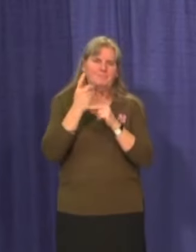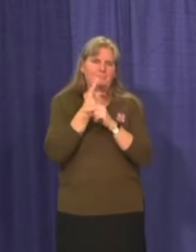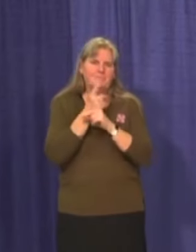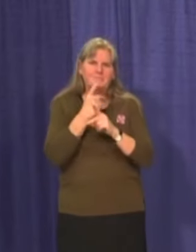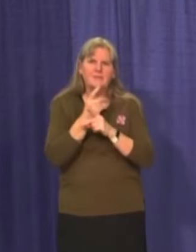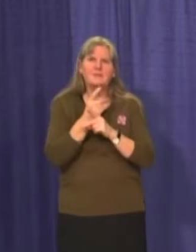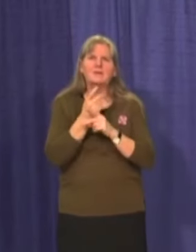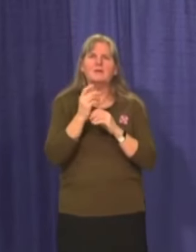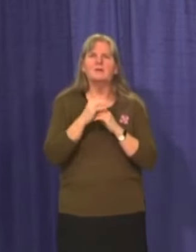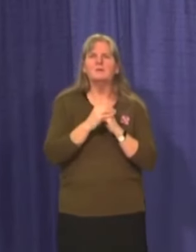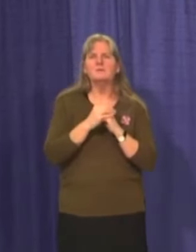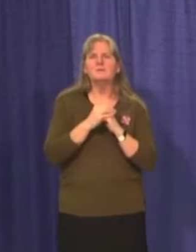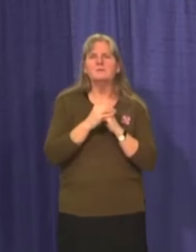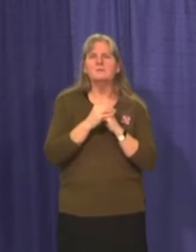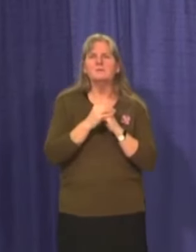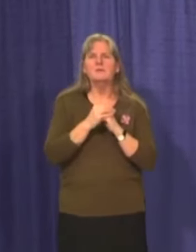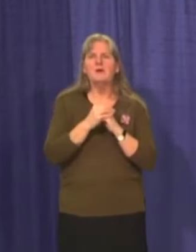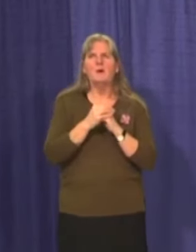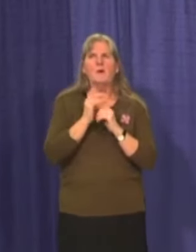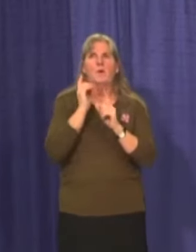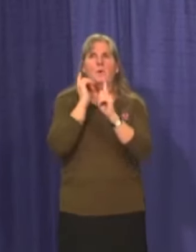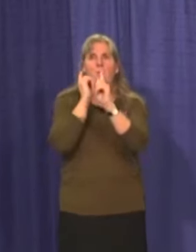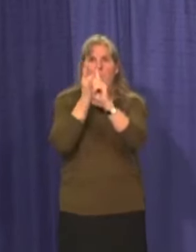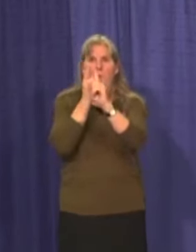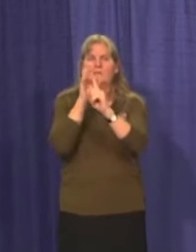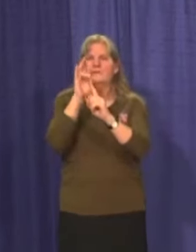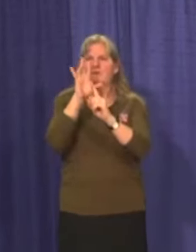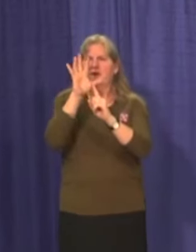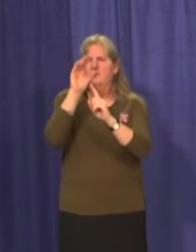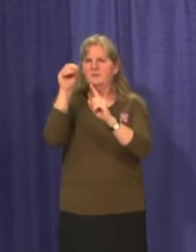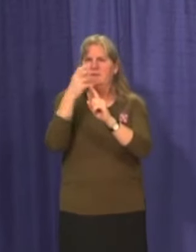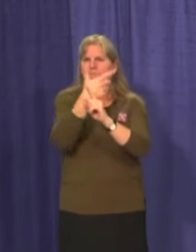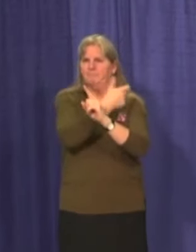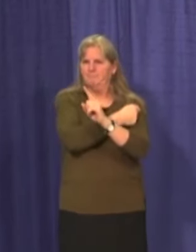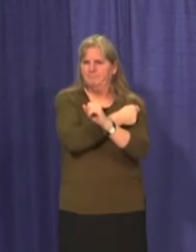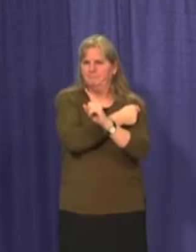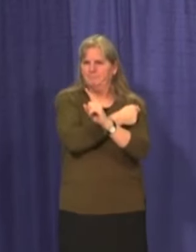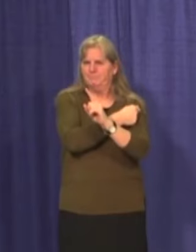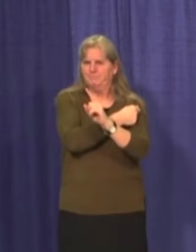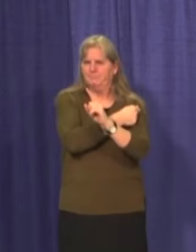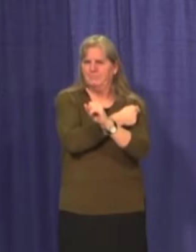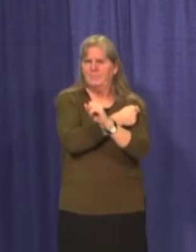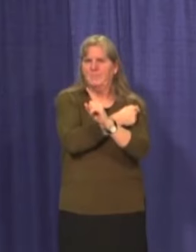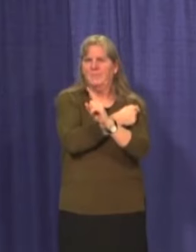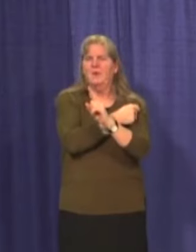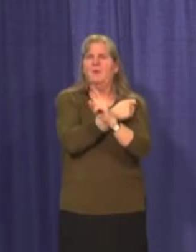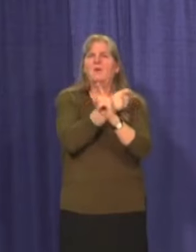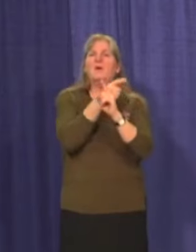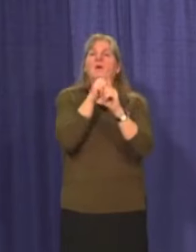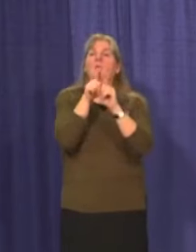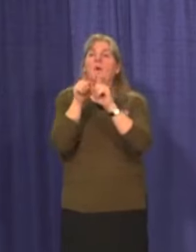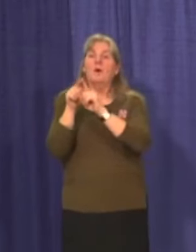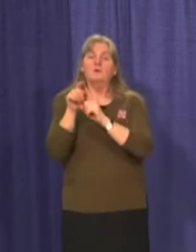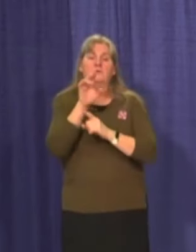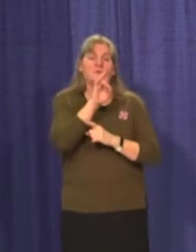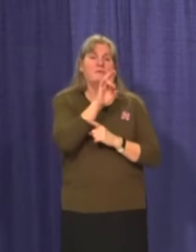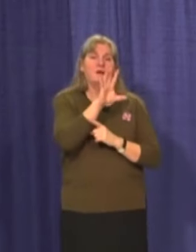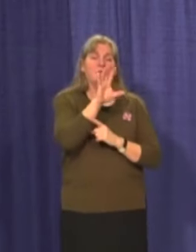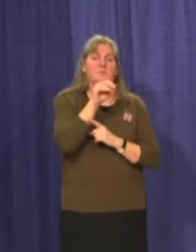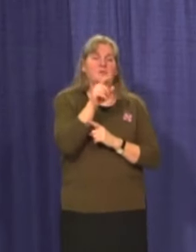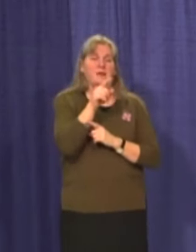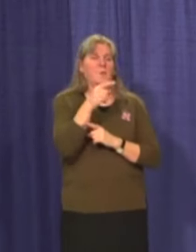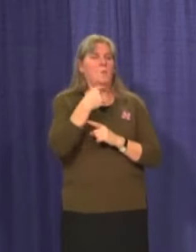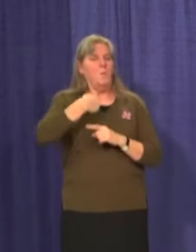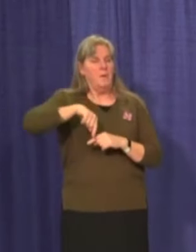anticipating 75% uptake. But that roughly also corresponds with, with what we